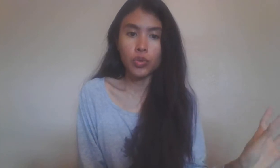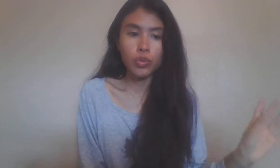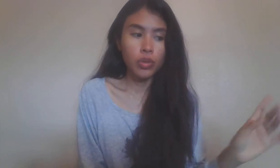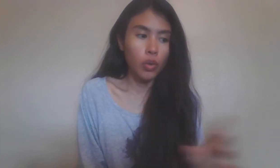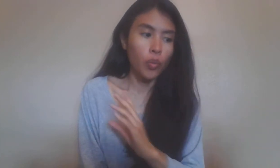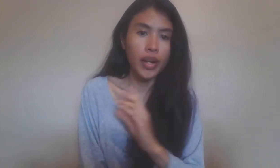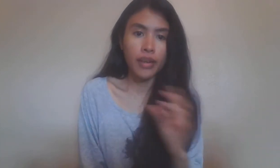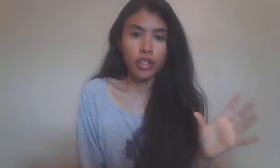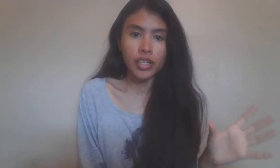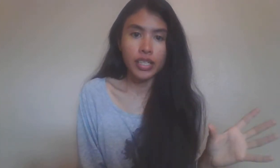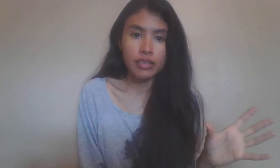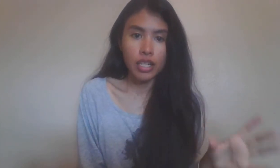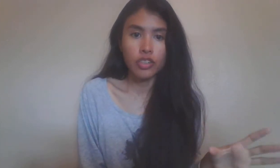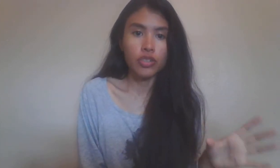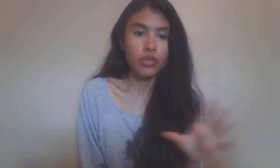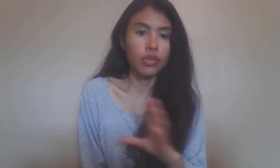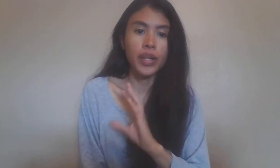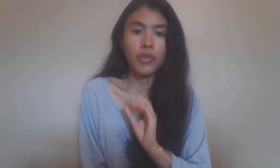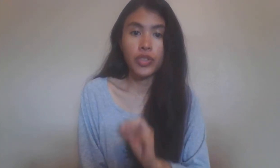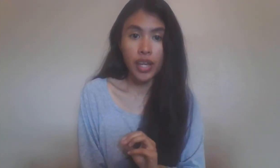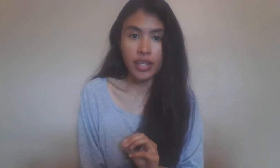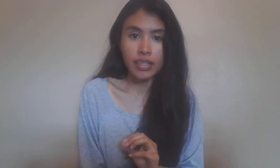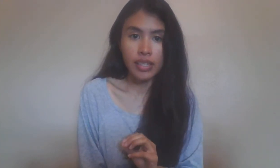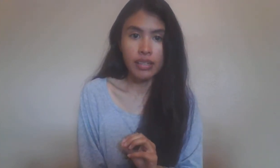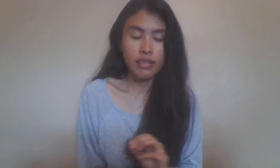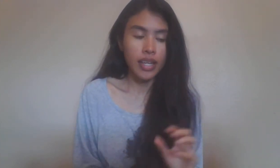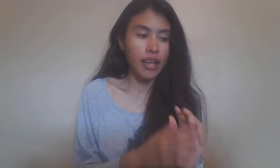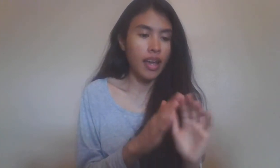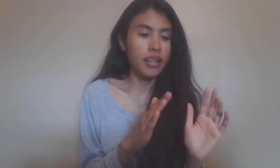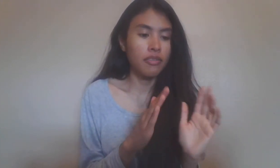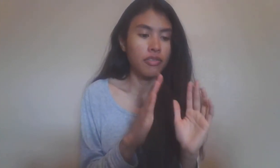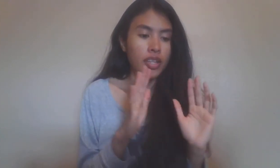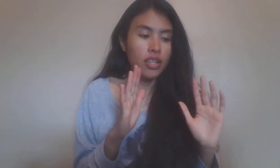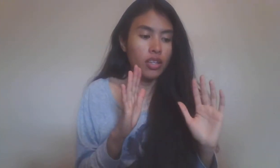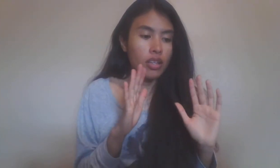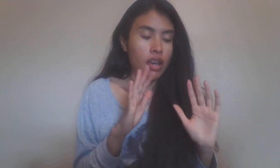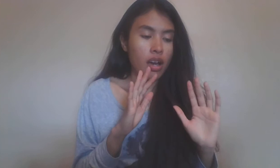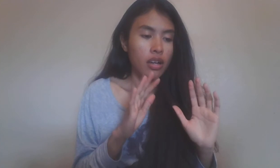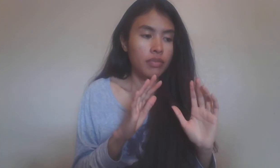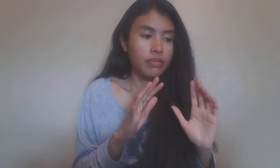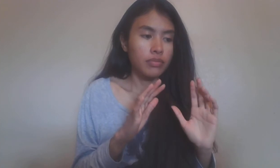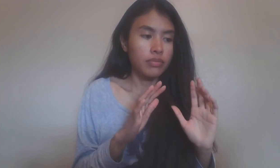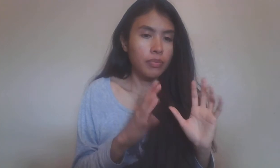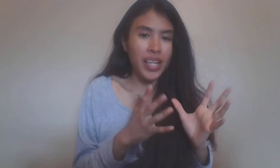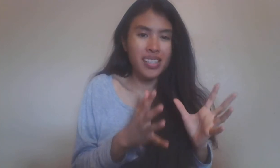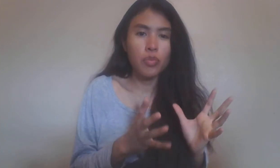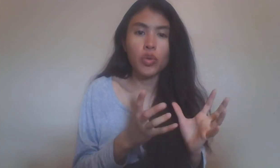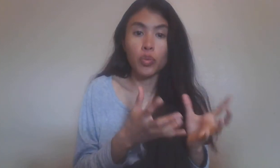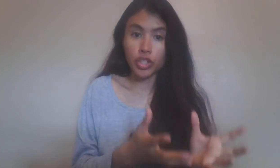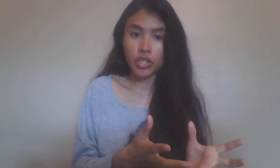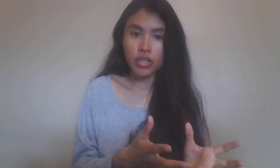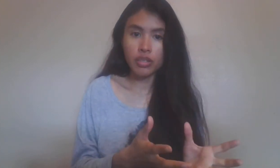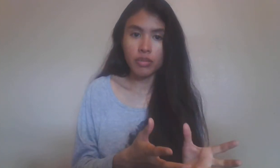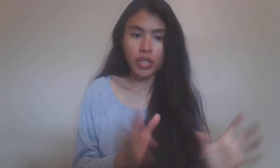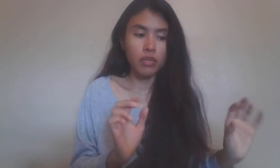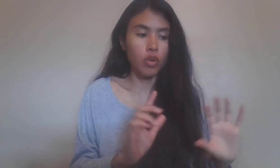whatever it touches or whatever sign it's in. It kind of makes it more rigid makes it more